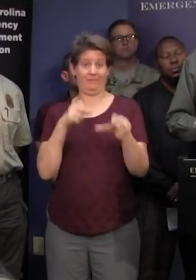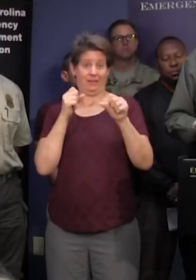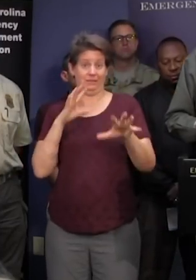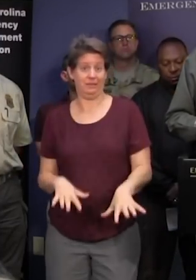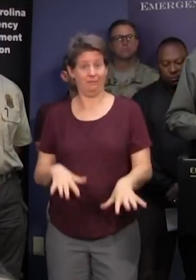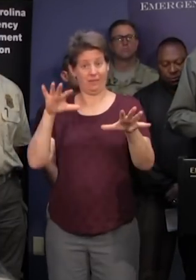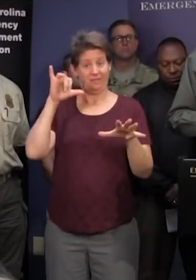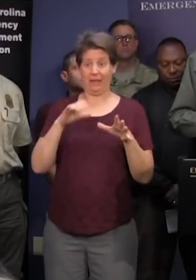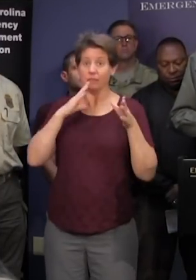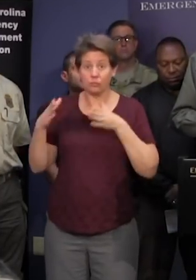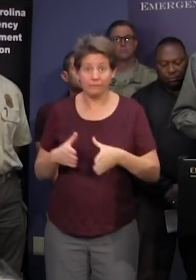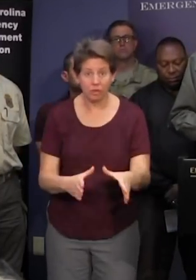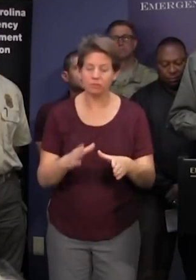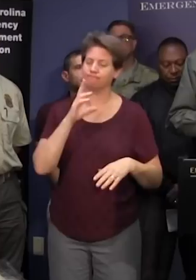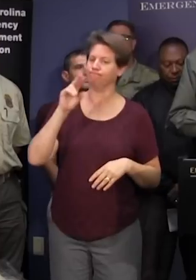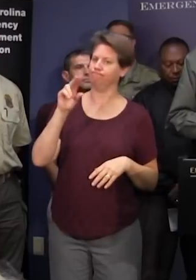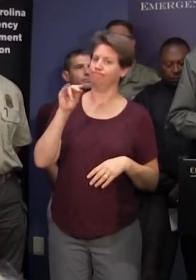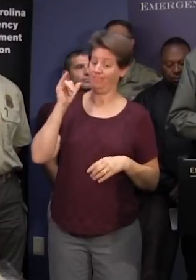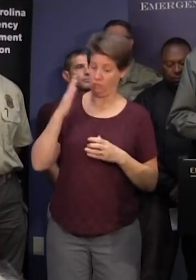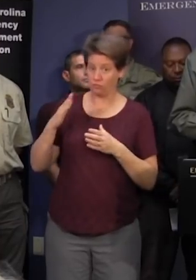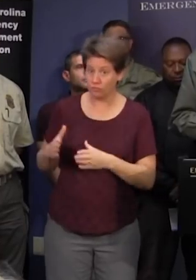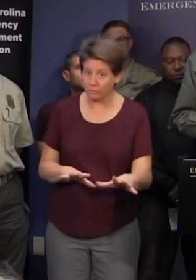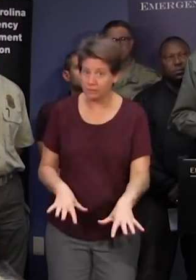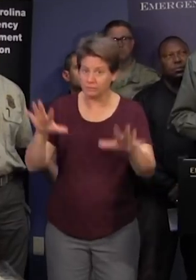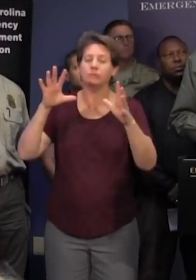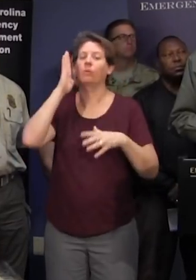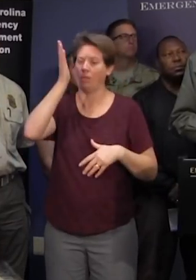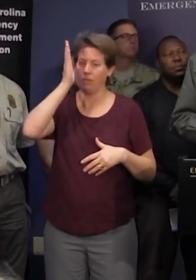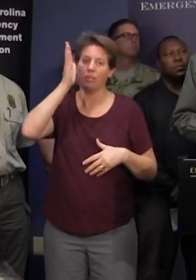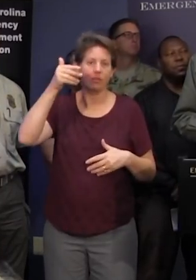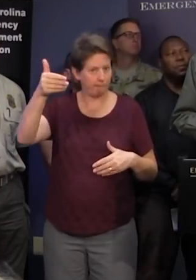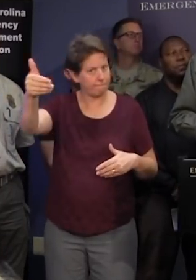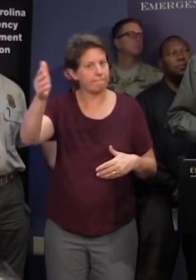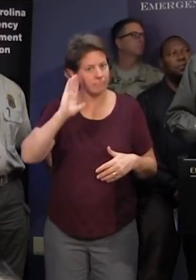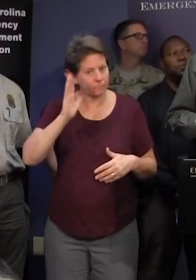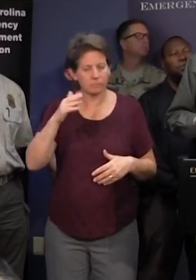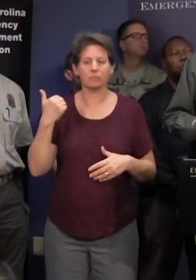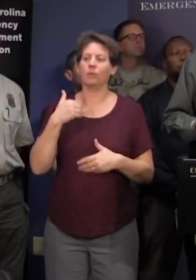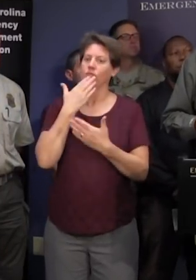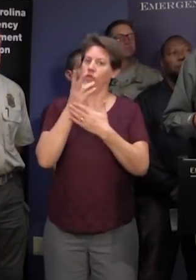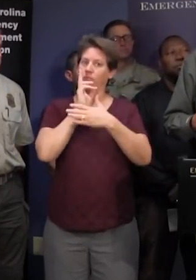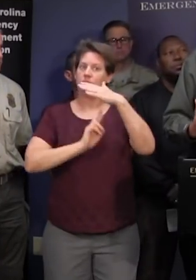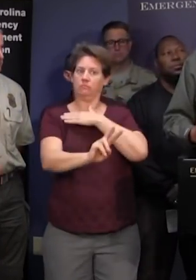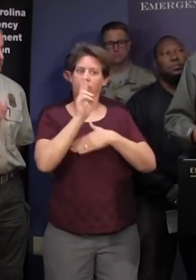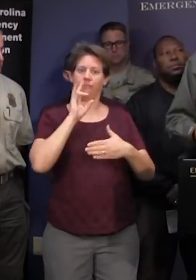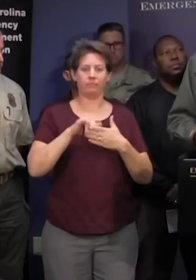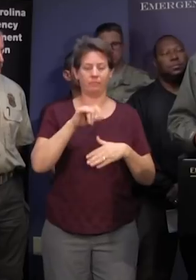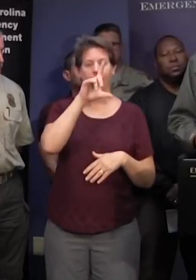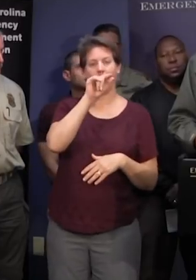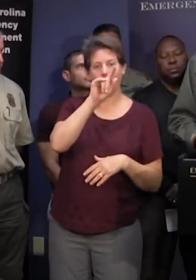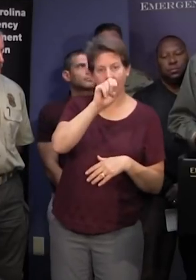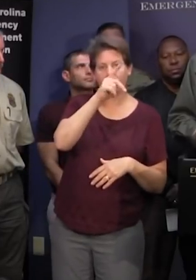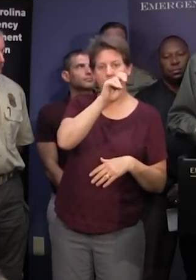not river flooding the river flooding is still to come we have good models on the river flooding we're expecting the little pd and